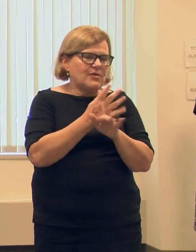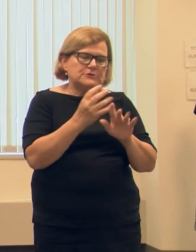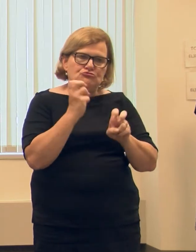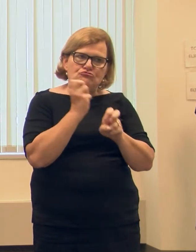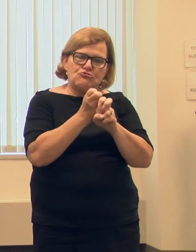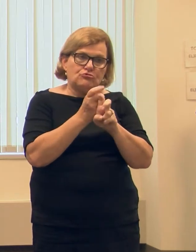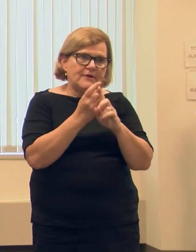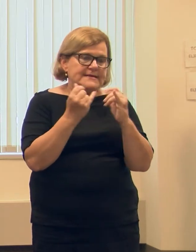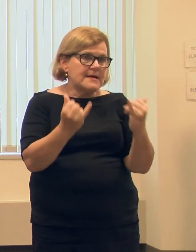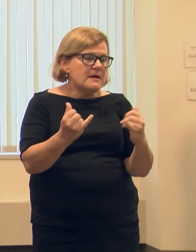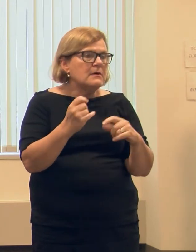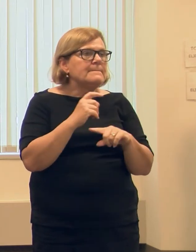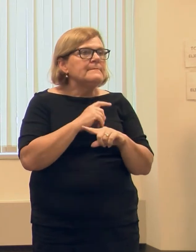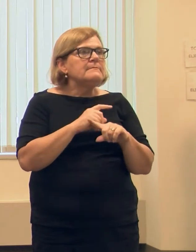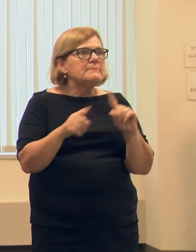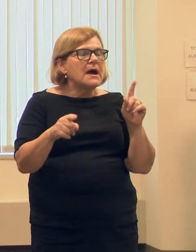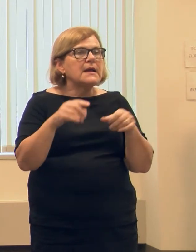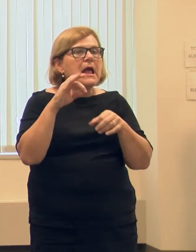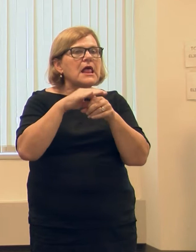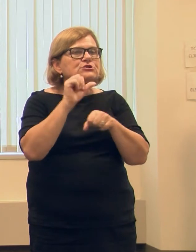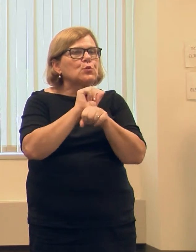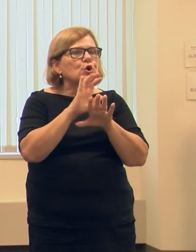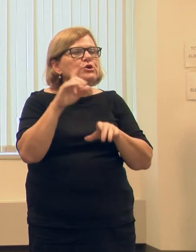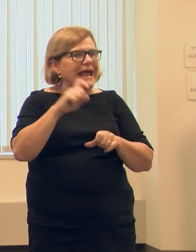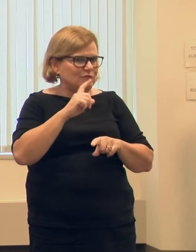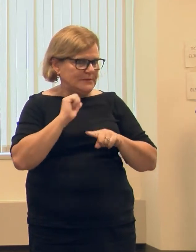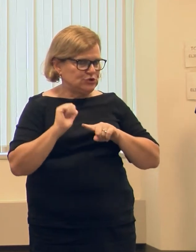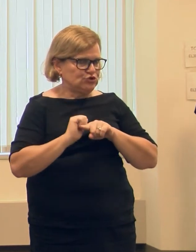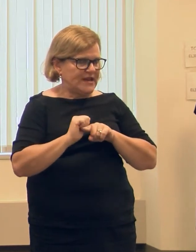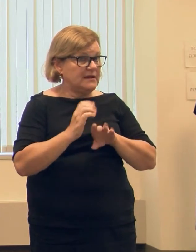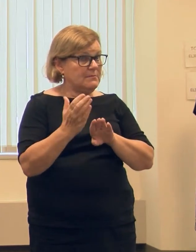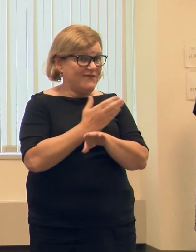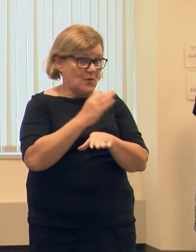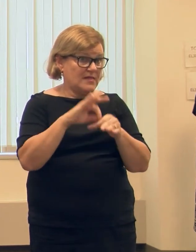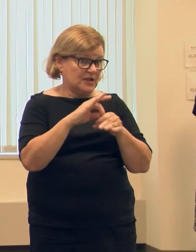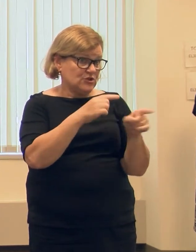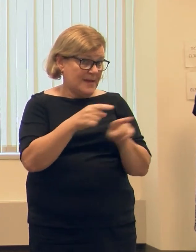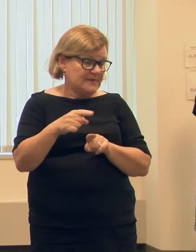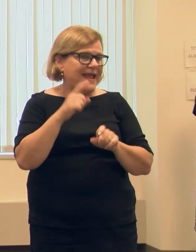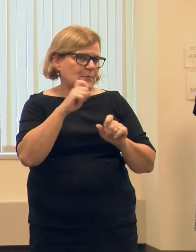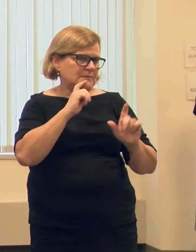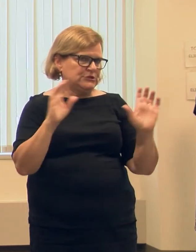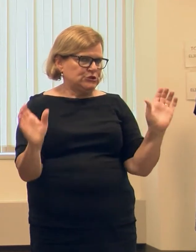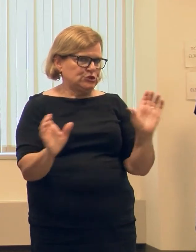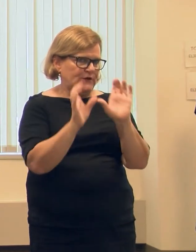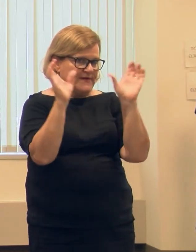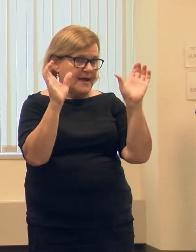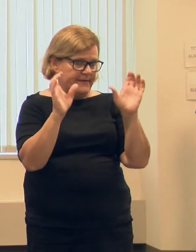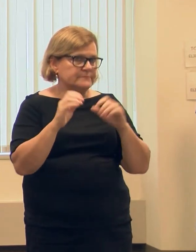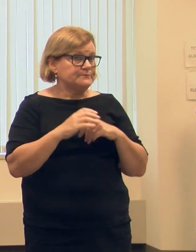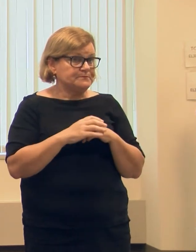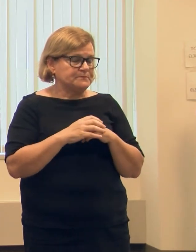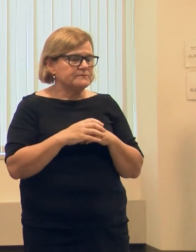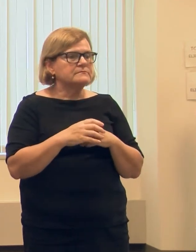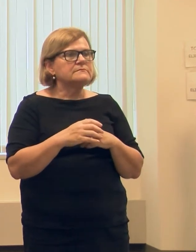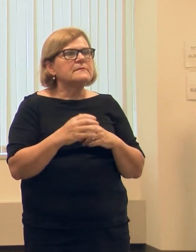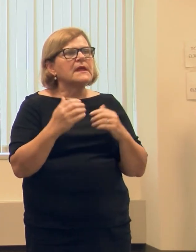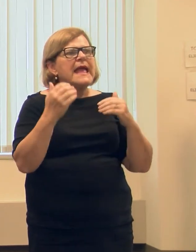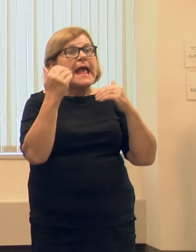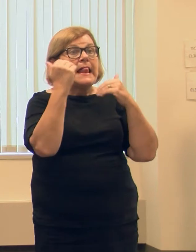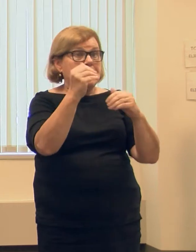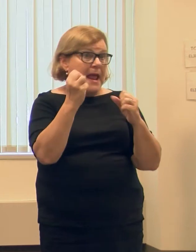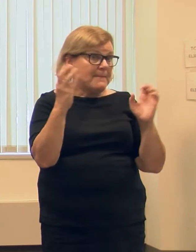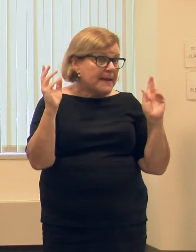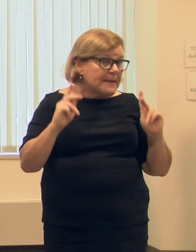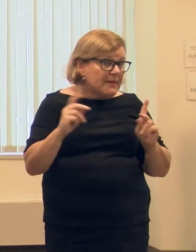is a challenge right now. But election workers need to be trained before an election. They have to be certified. And limiting how many people